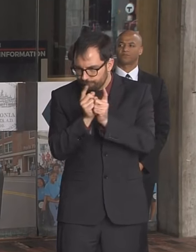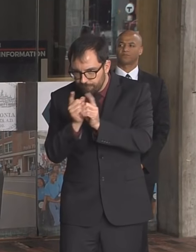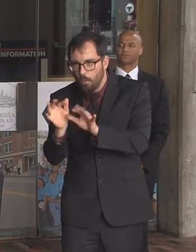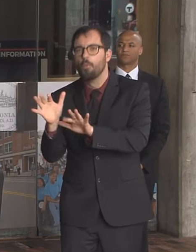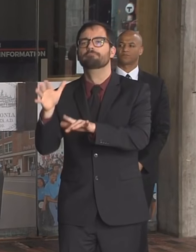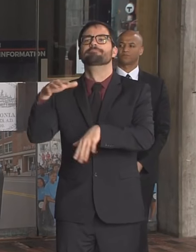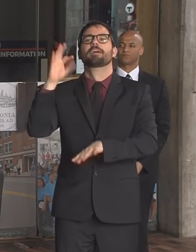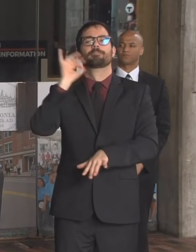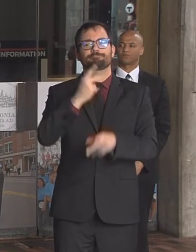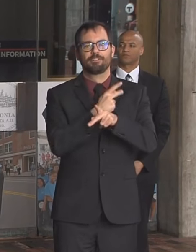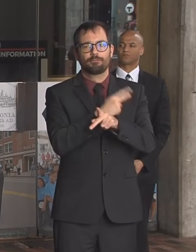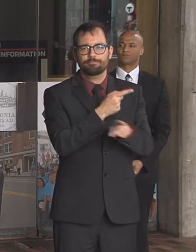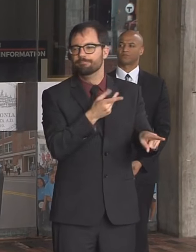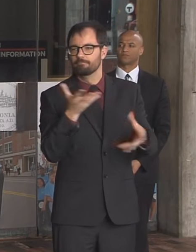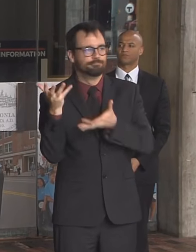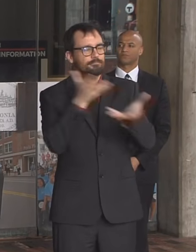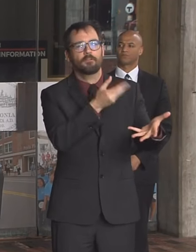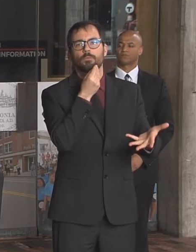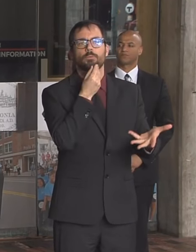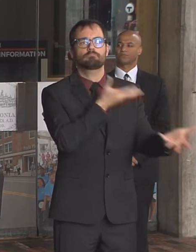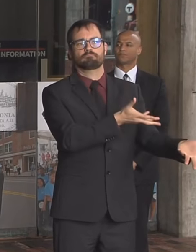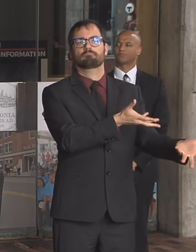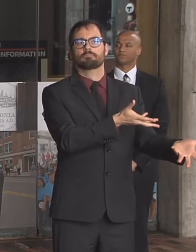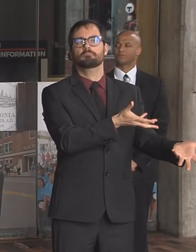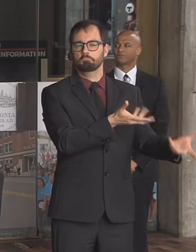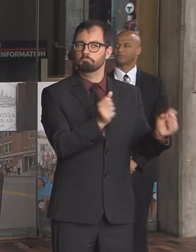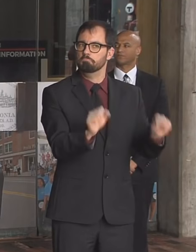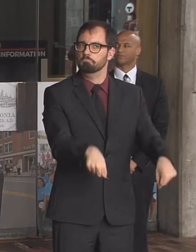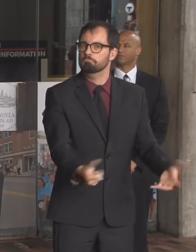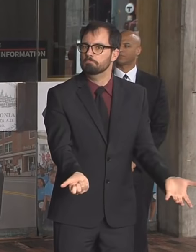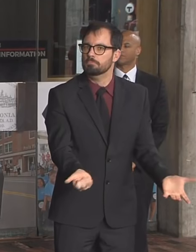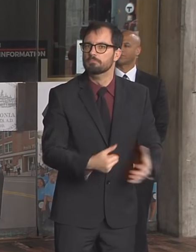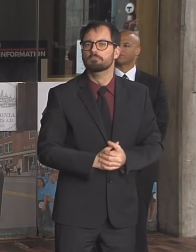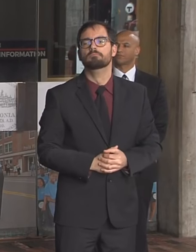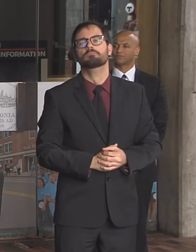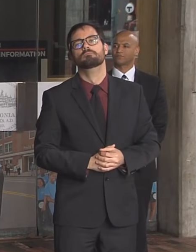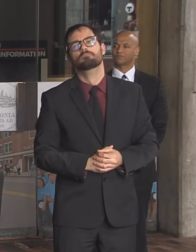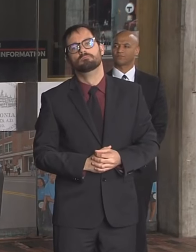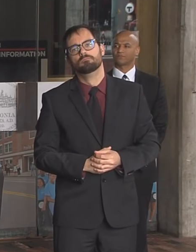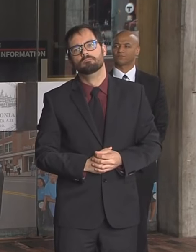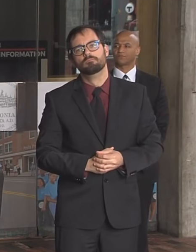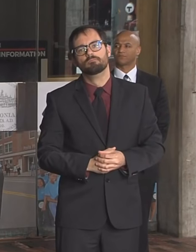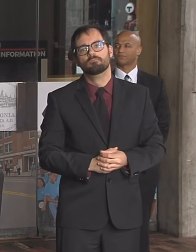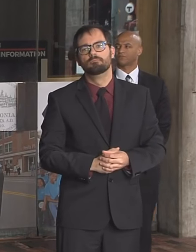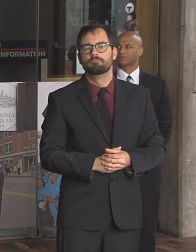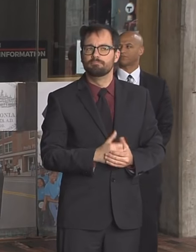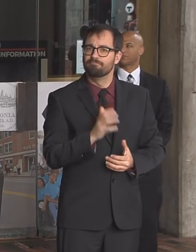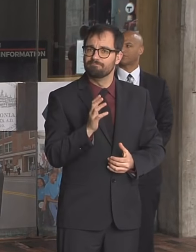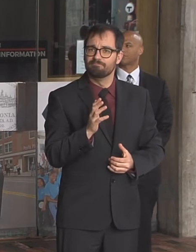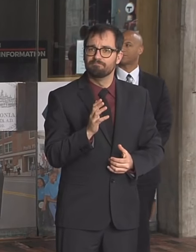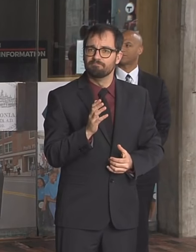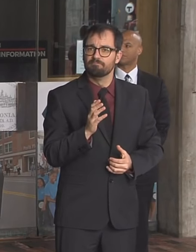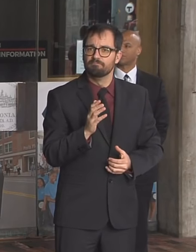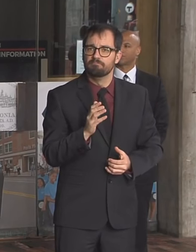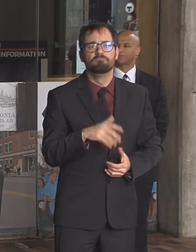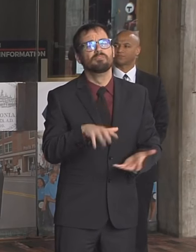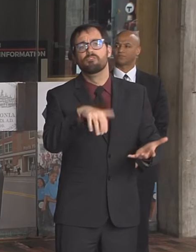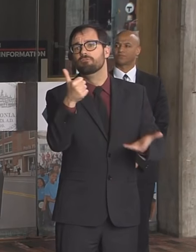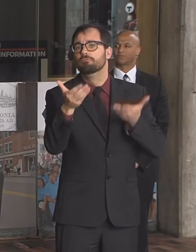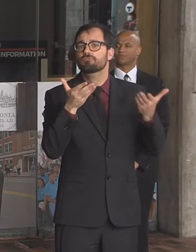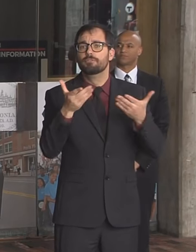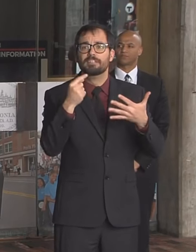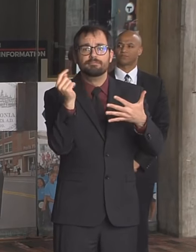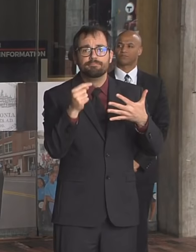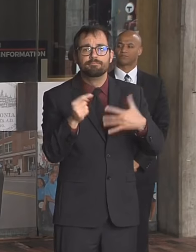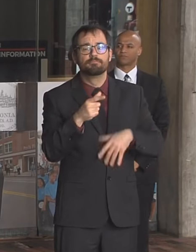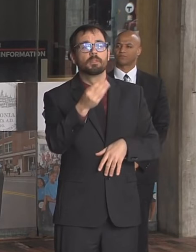people know. We are also working to continue services like Meals on Wheels and we're working on, we have a bunch of folks working on